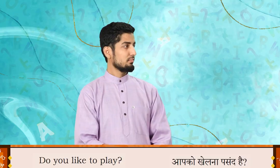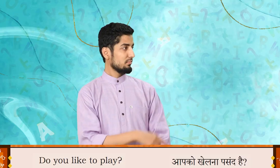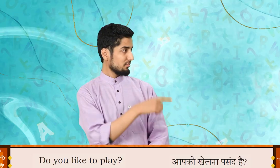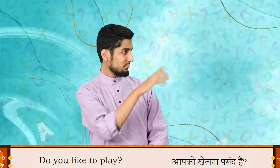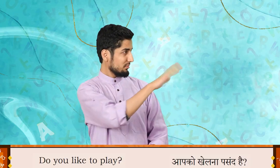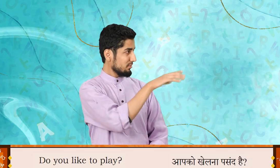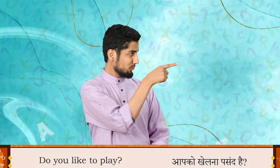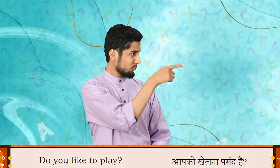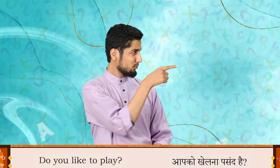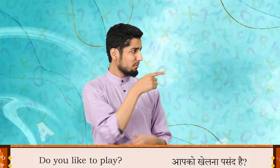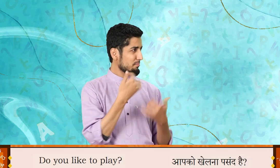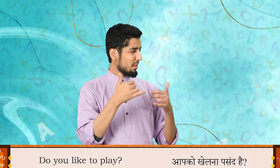Do you like to play?